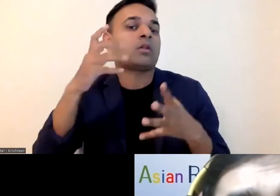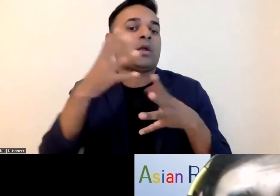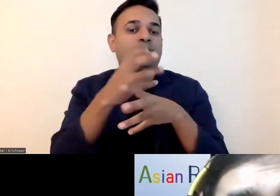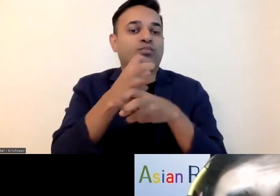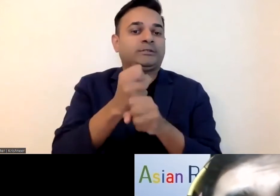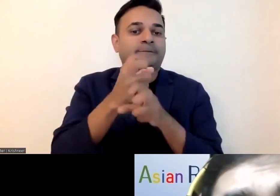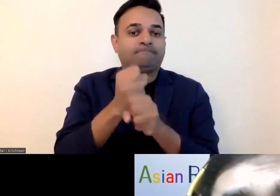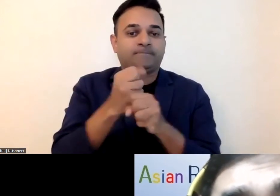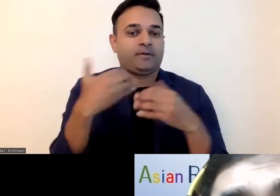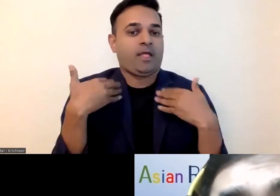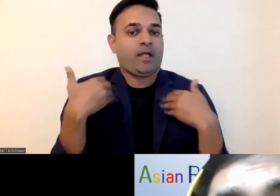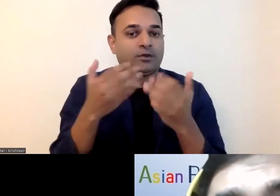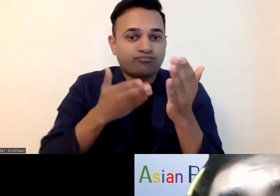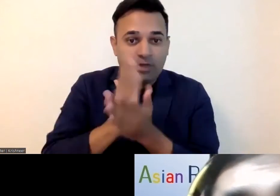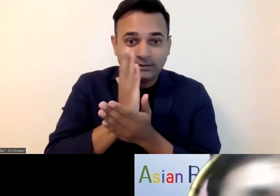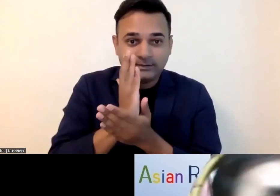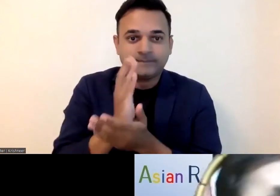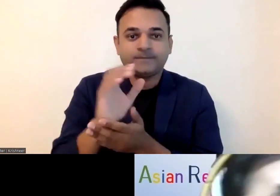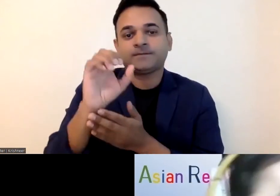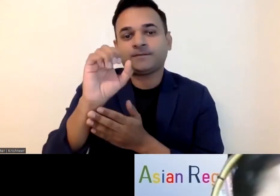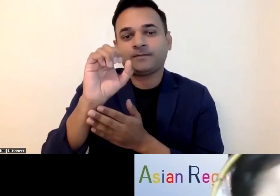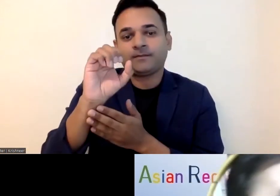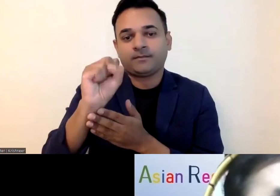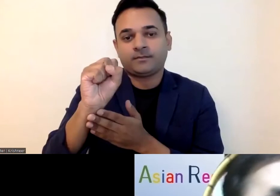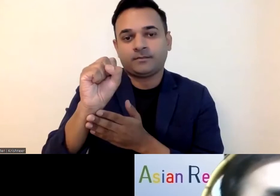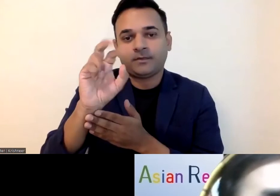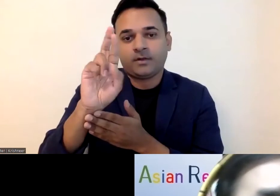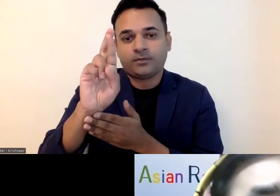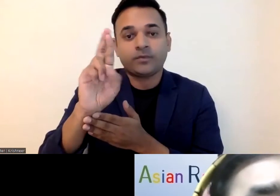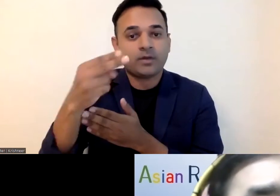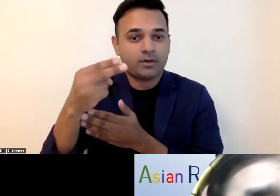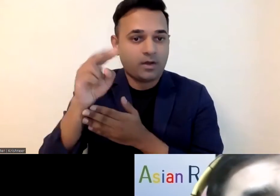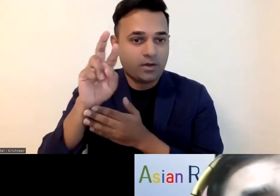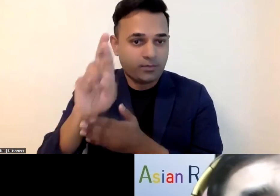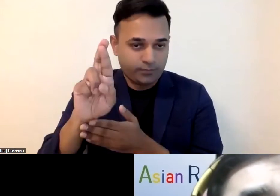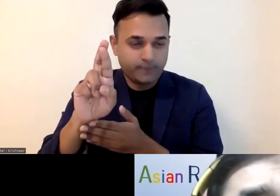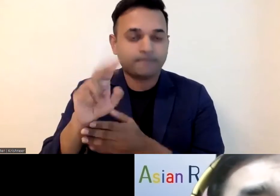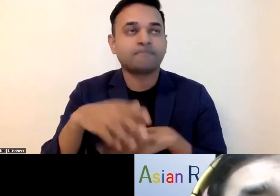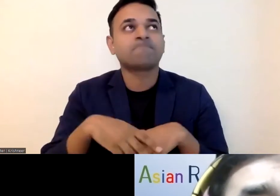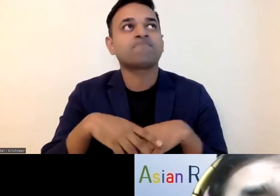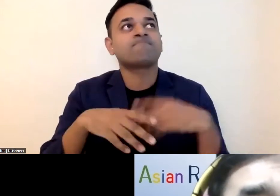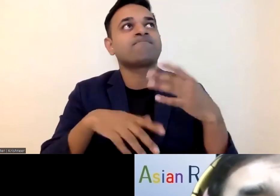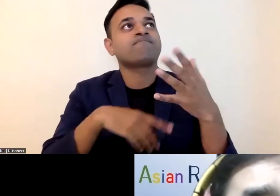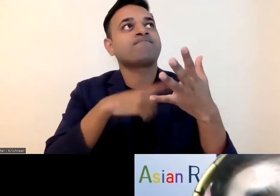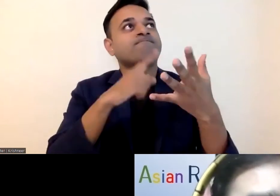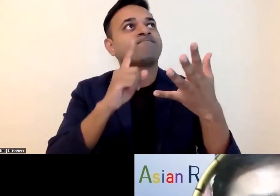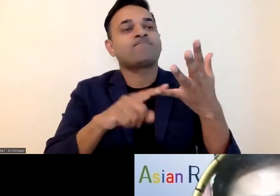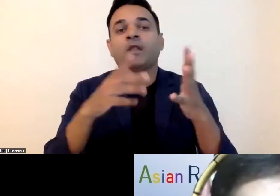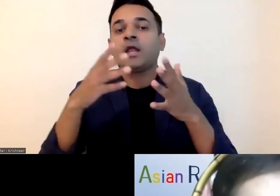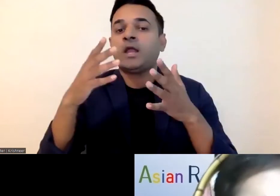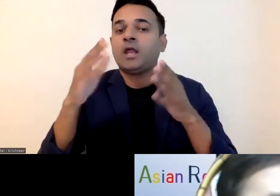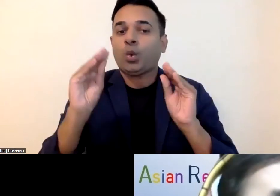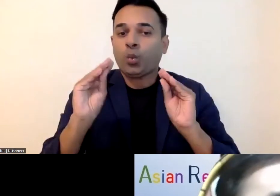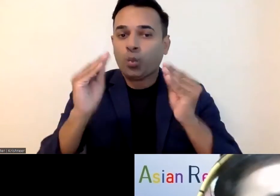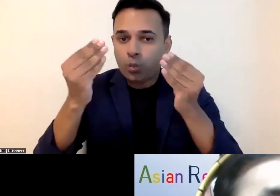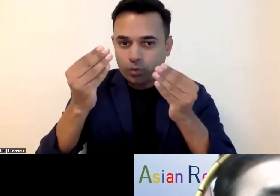his master degree in conflict peace and development studies from uh three four university